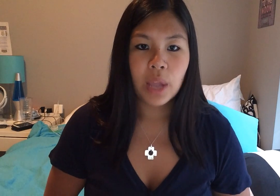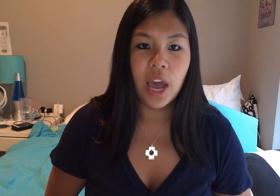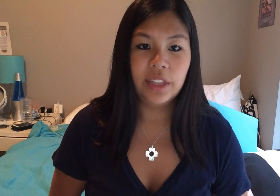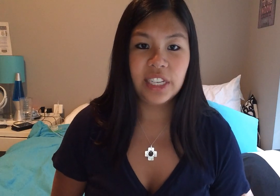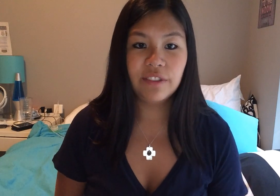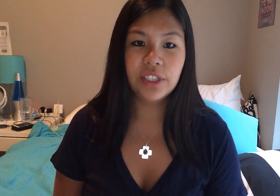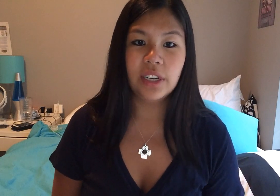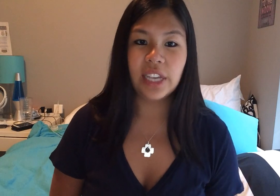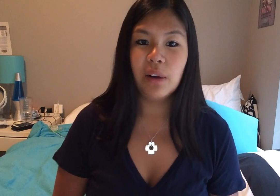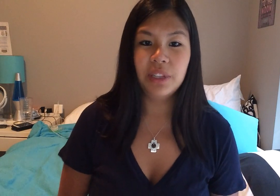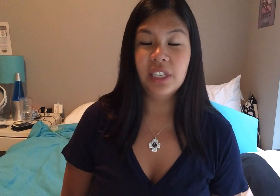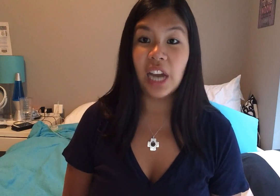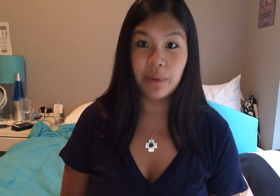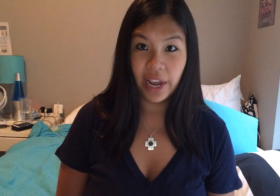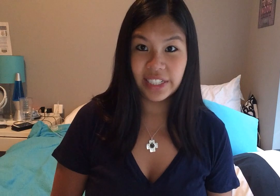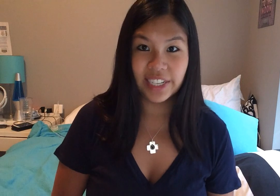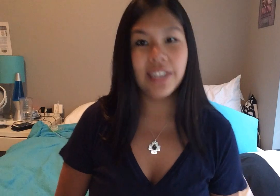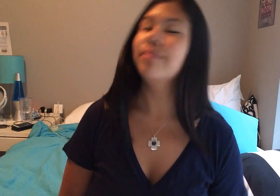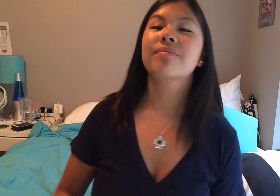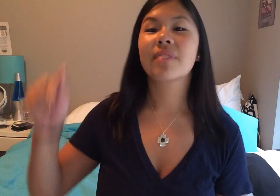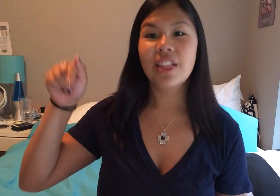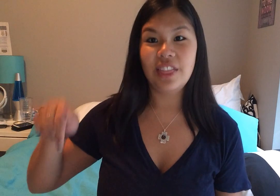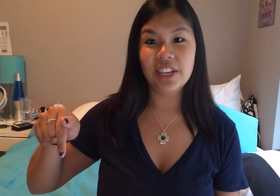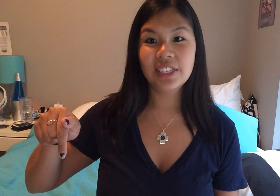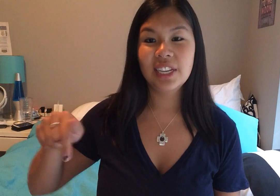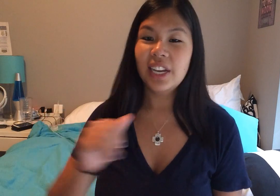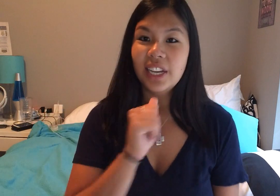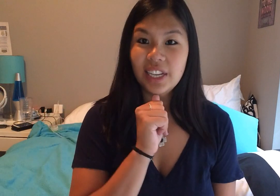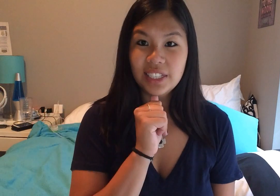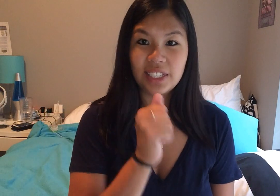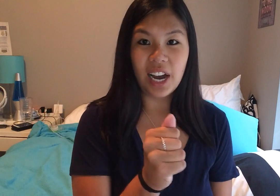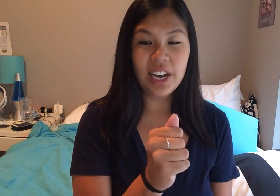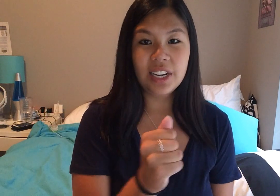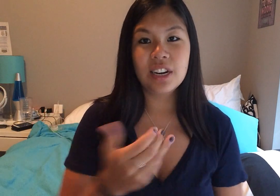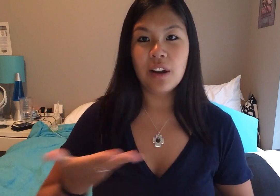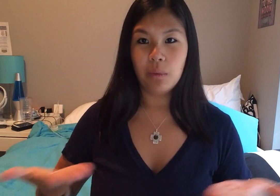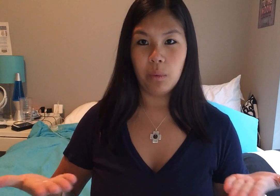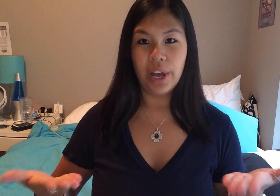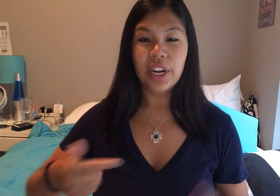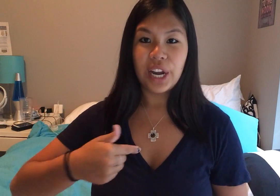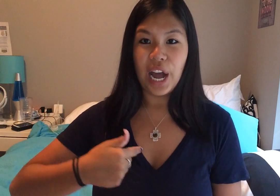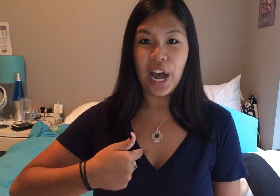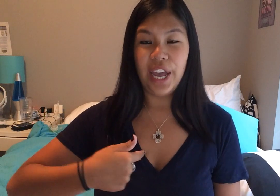The second verse starts out with, this is not what I intended, this is not what I